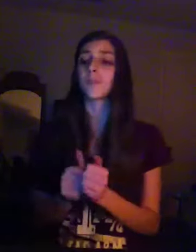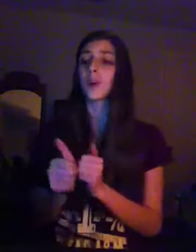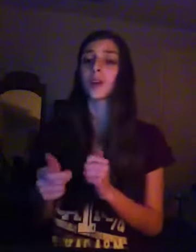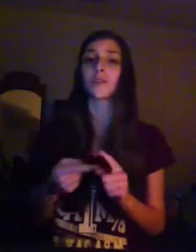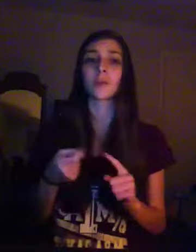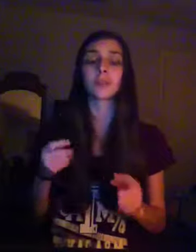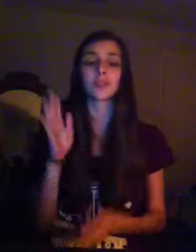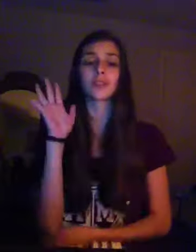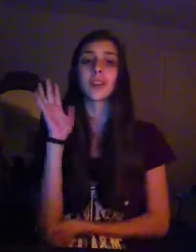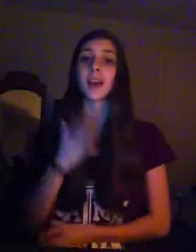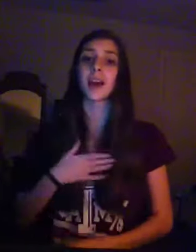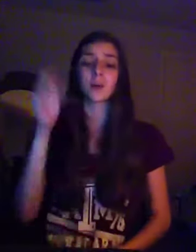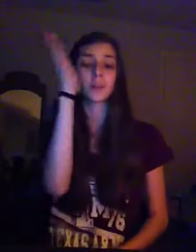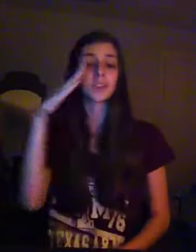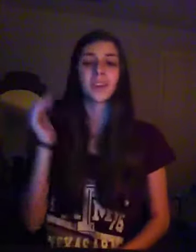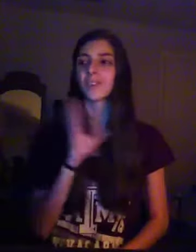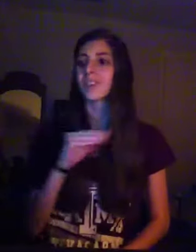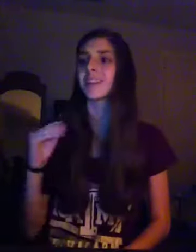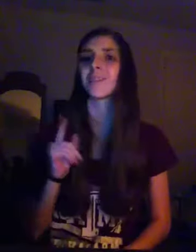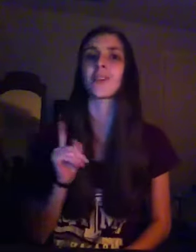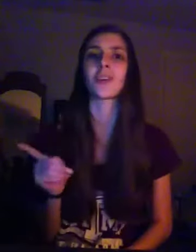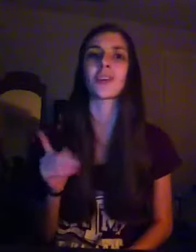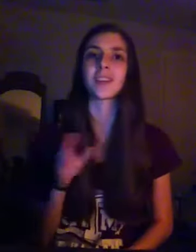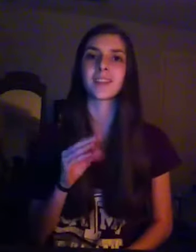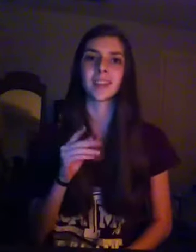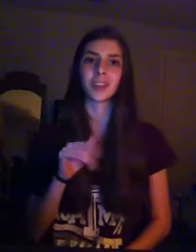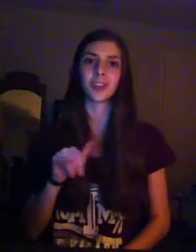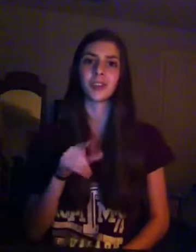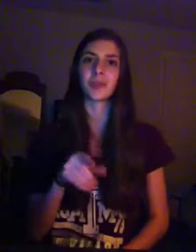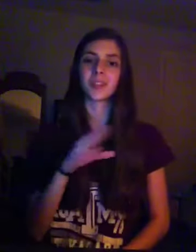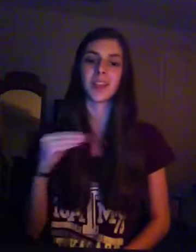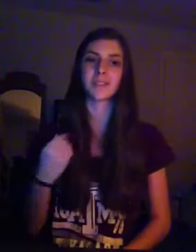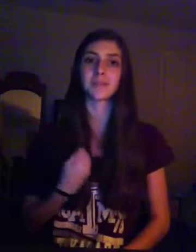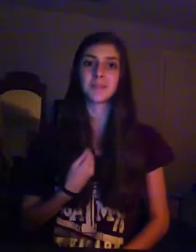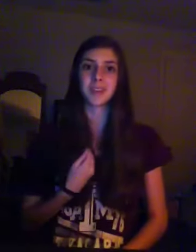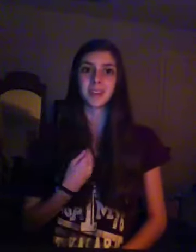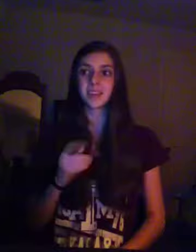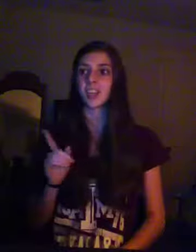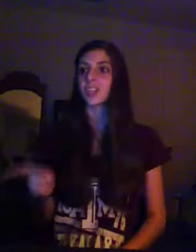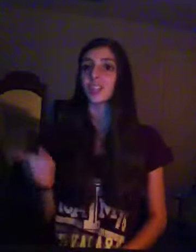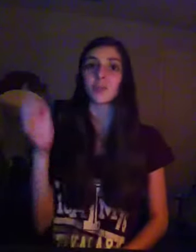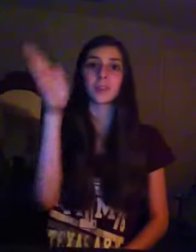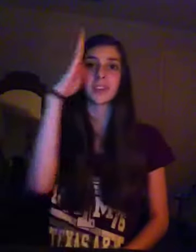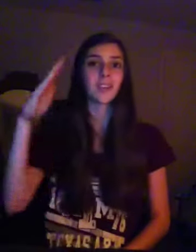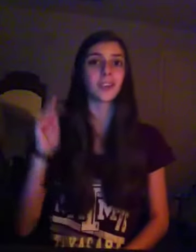far from the tree I will never leave her like you left me And she will never